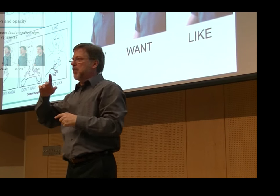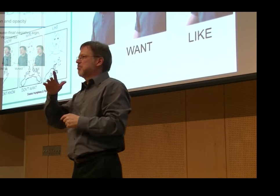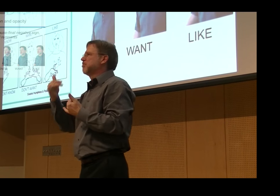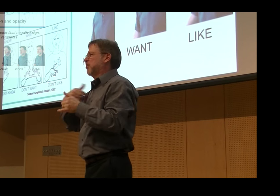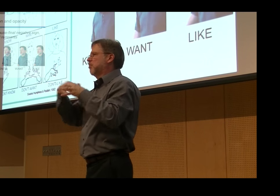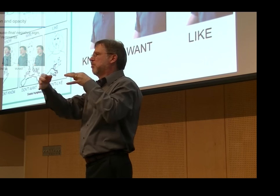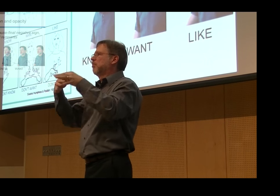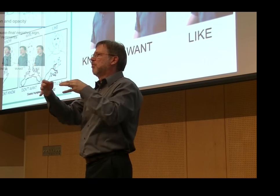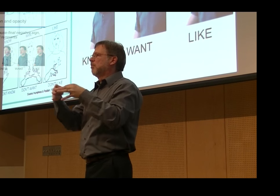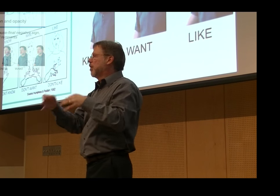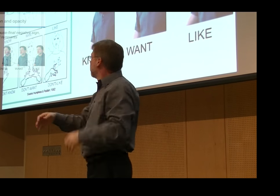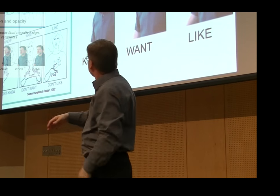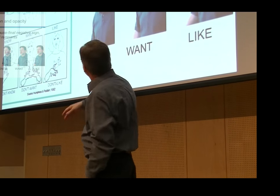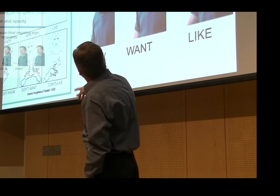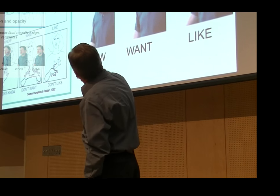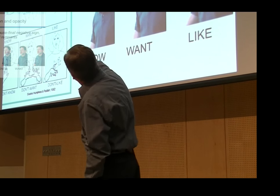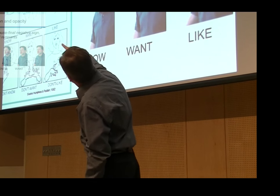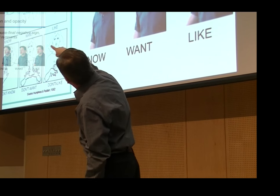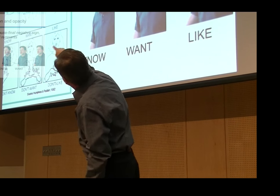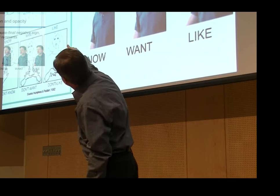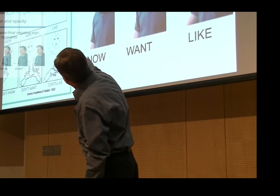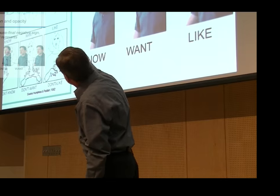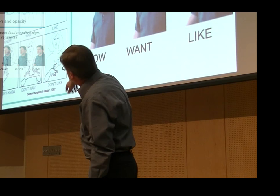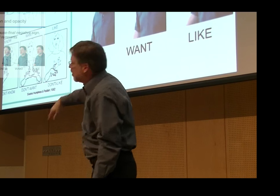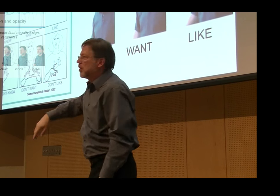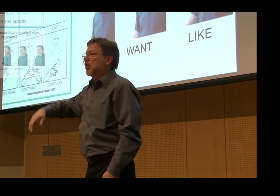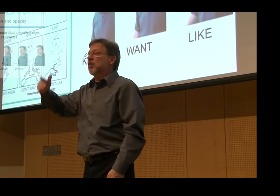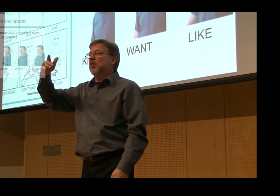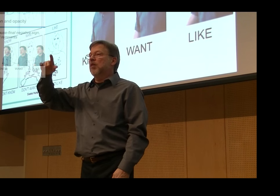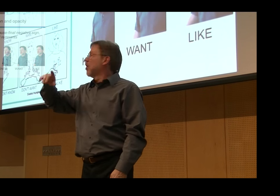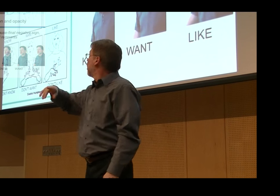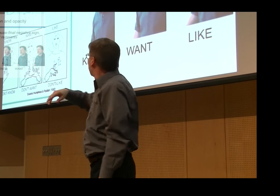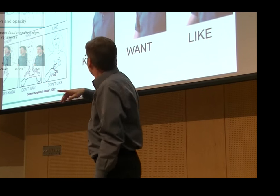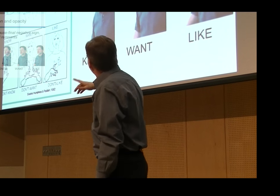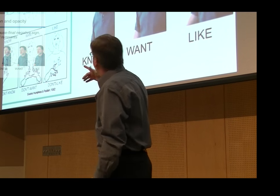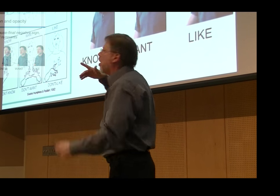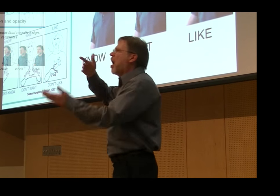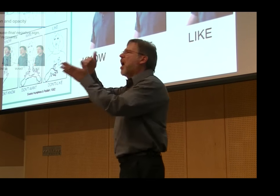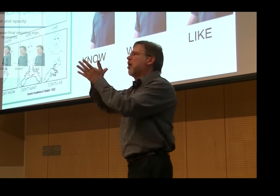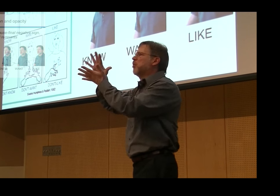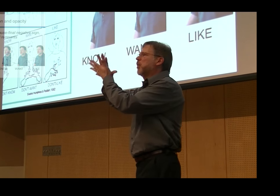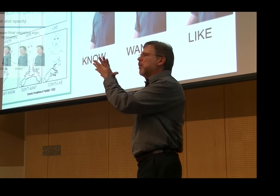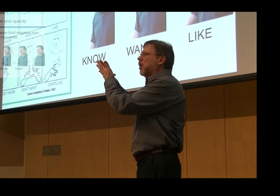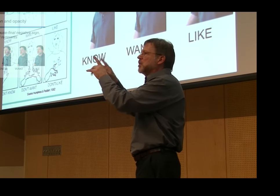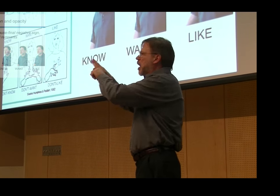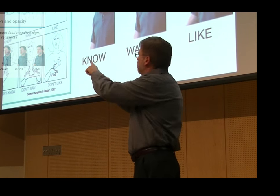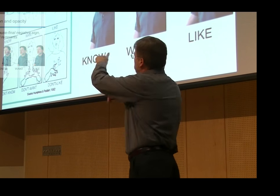forms, we still see vestiges. So we still have a handful of signs that represent this.